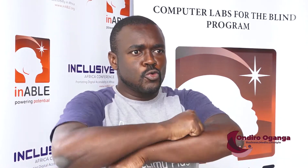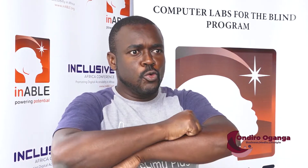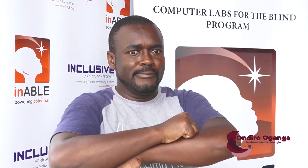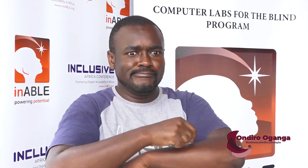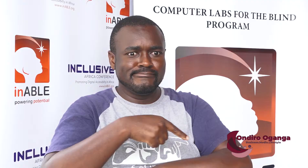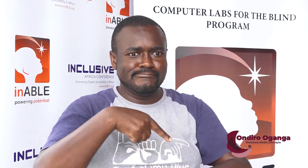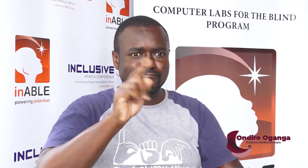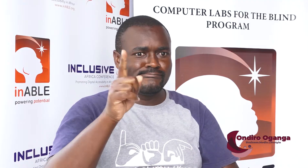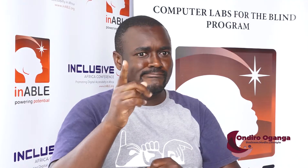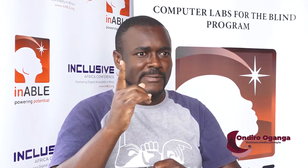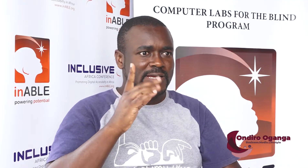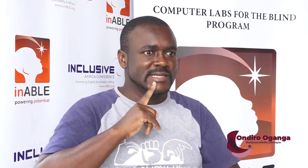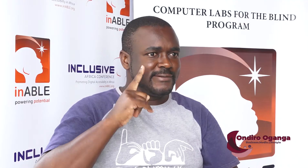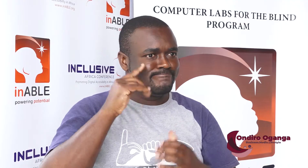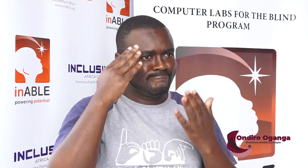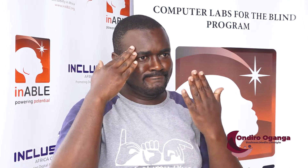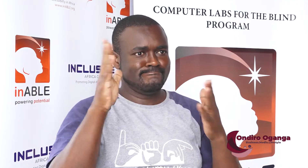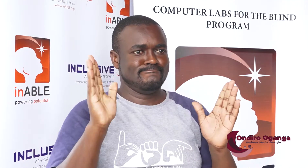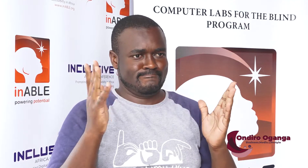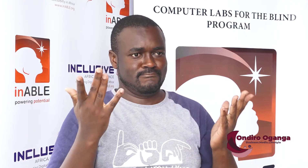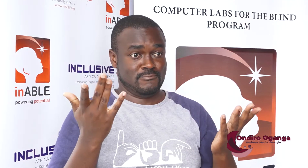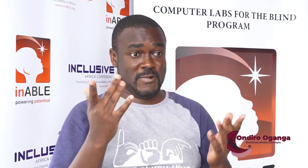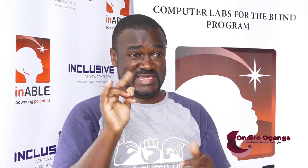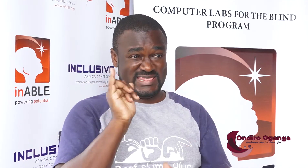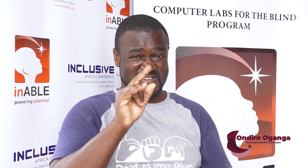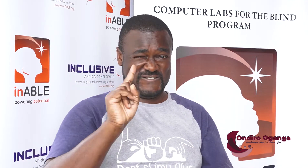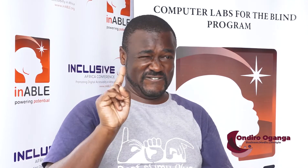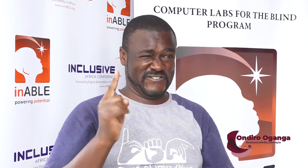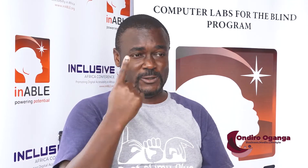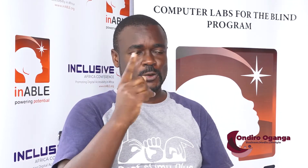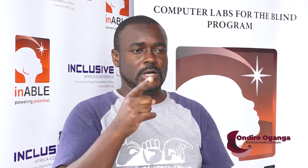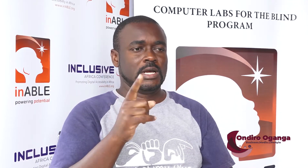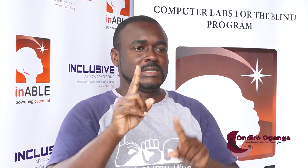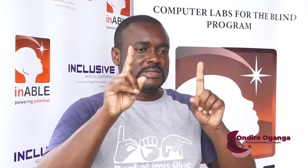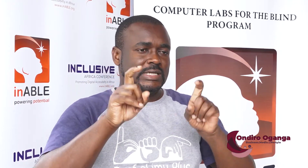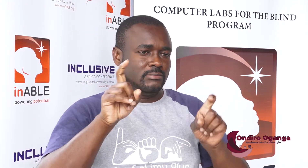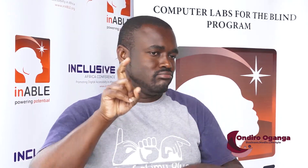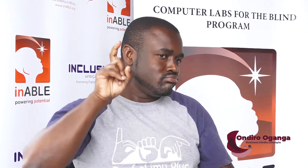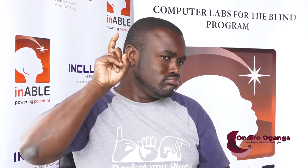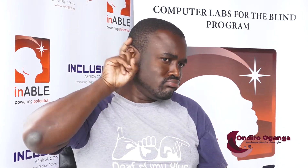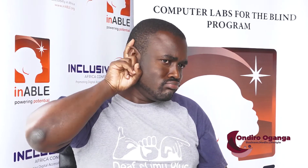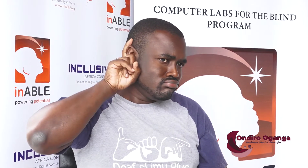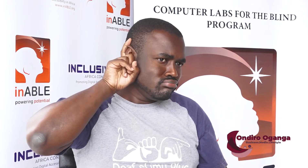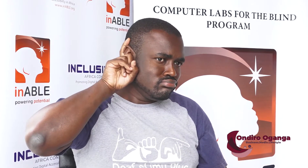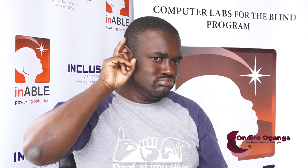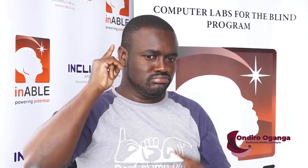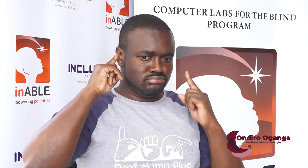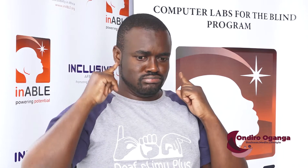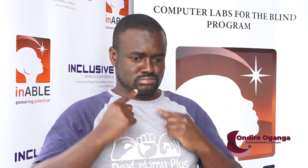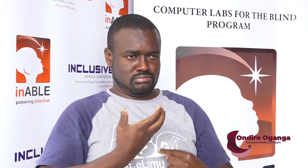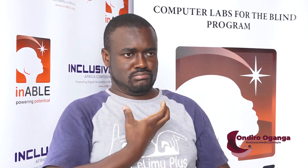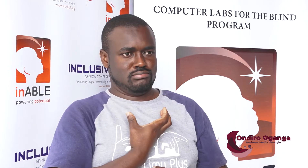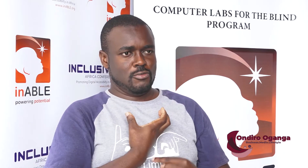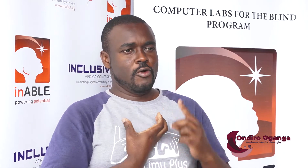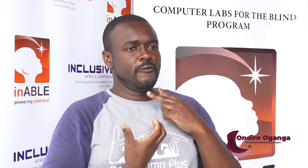well when I became deaf for them they didn't know where I can go to school. So I was taken